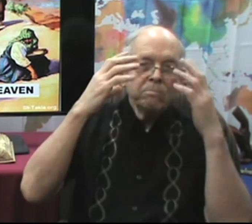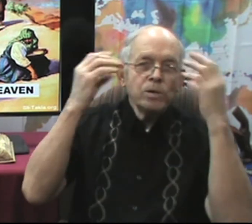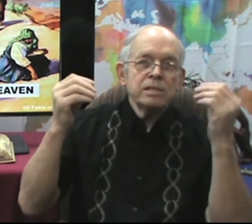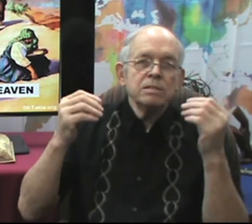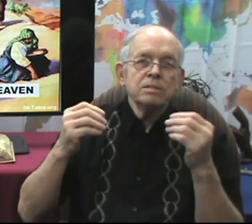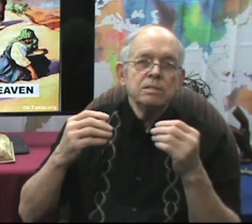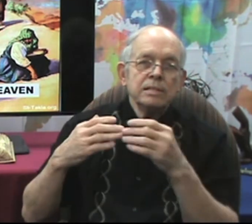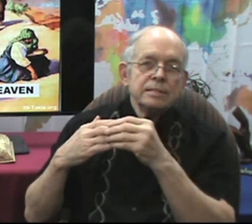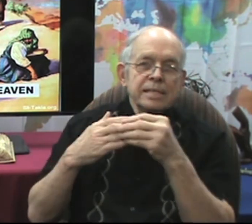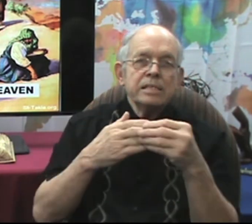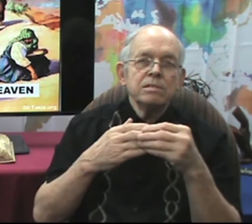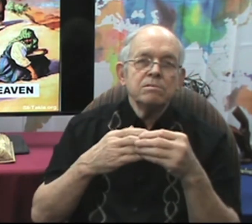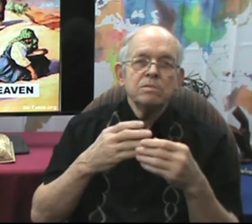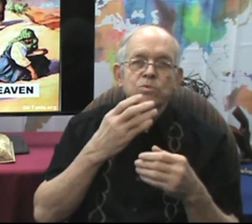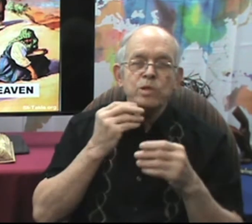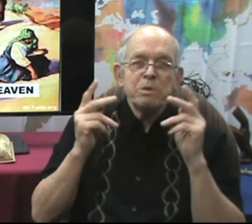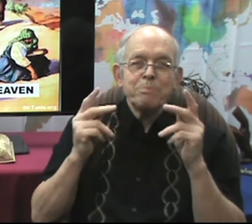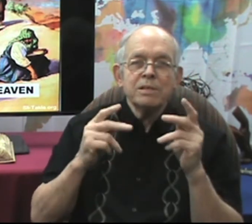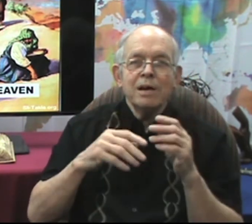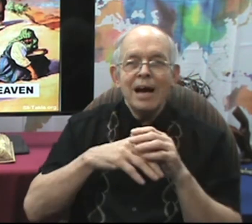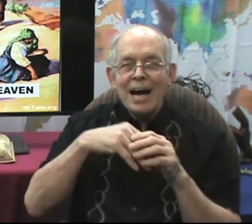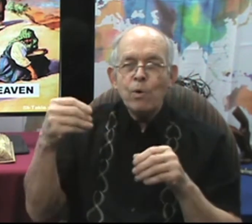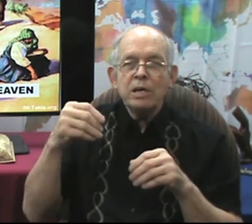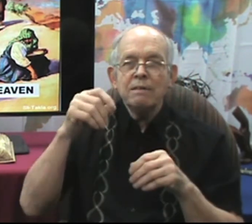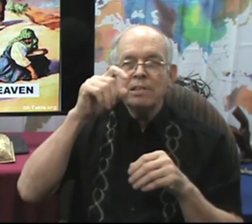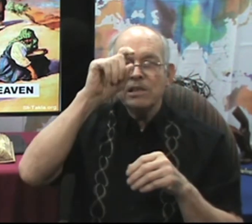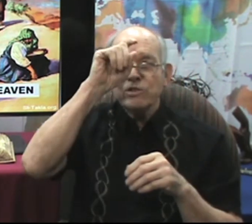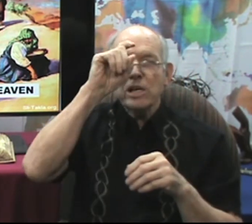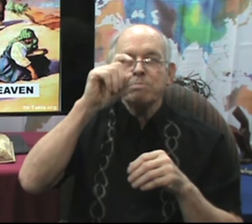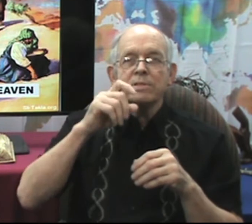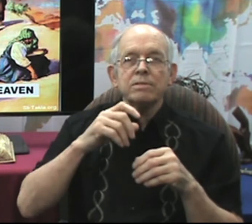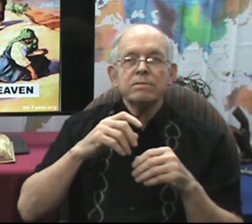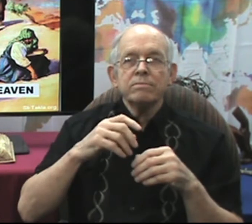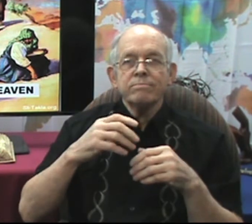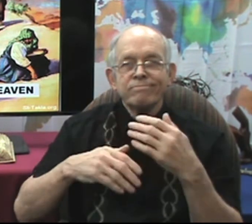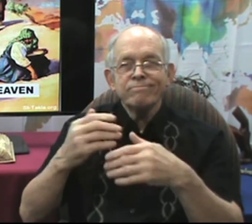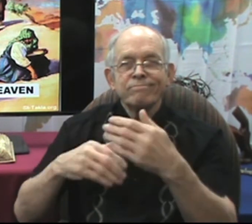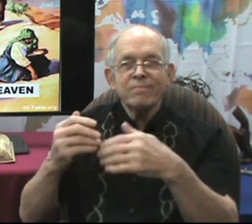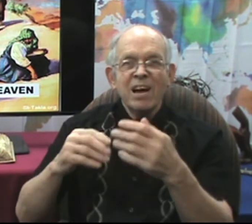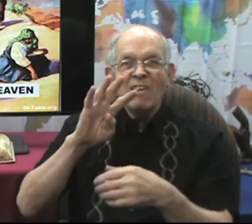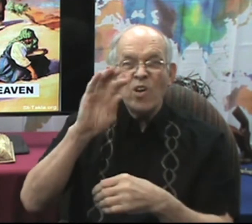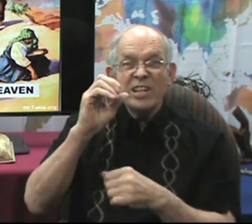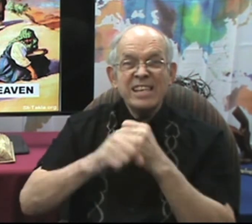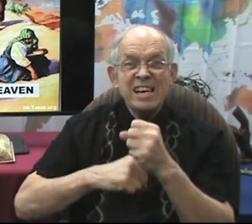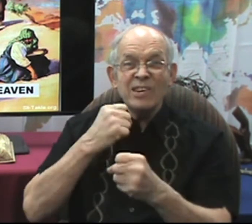mostly, mean, these people, I will research for a year.